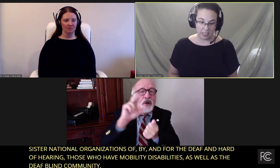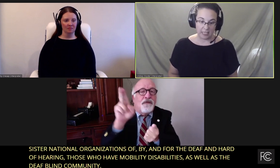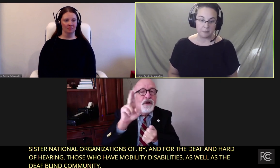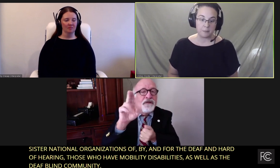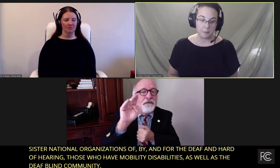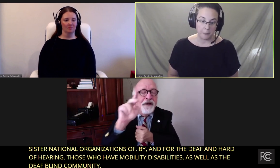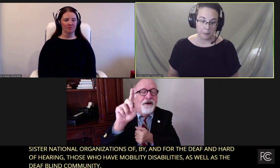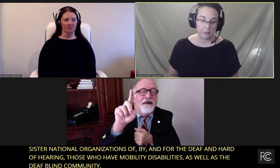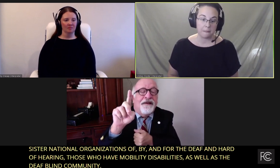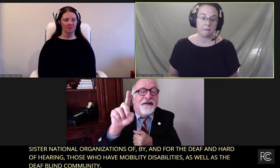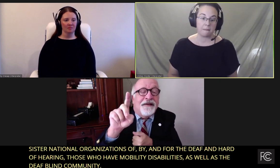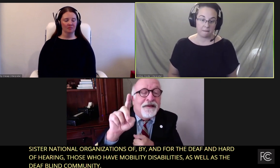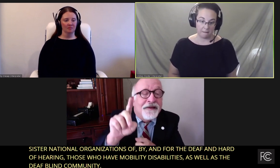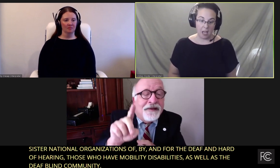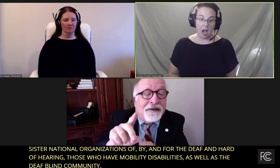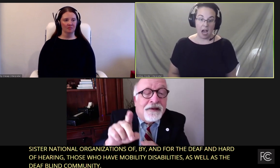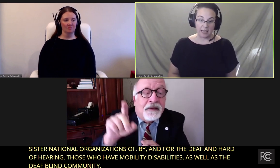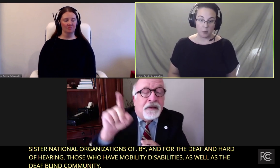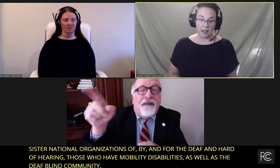Technology,